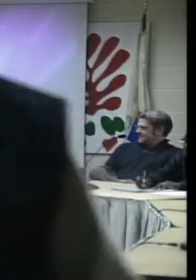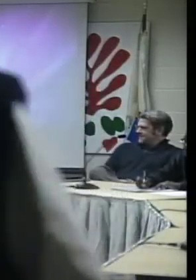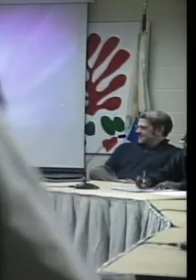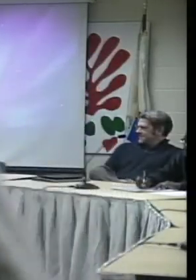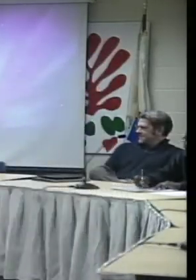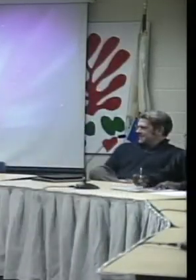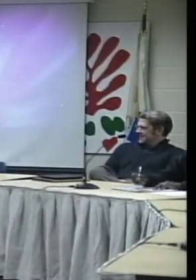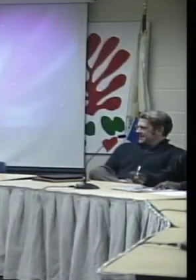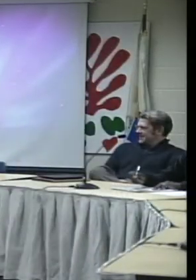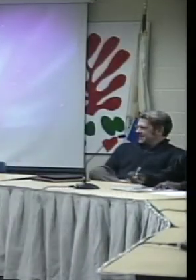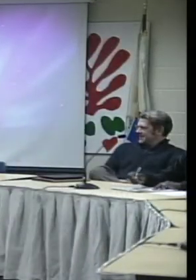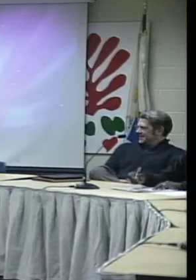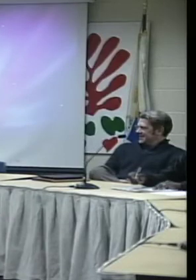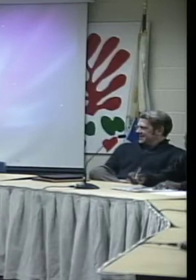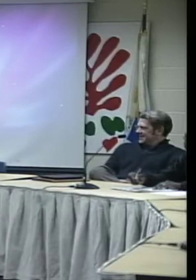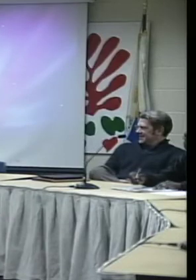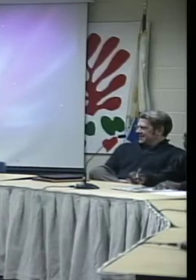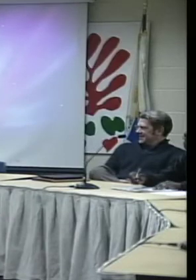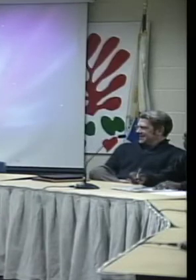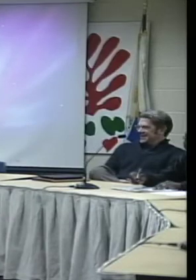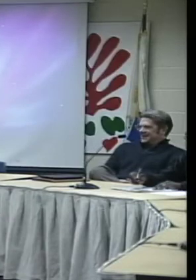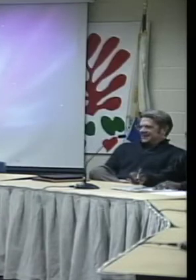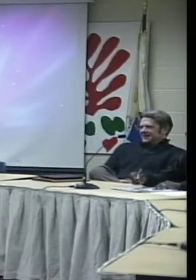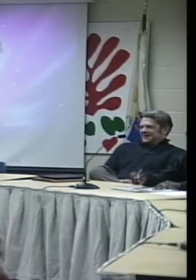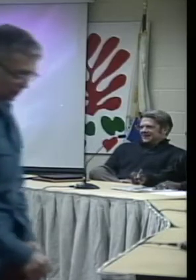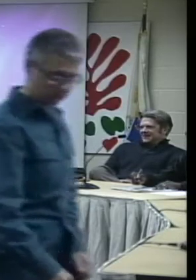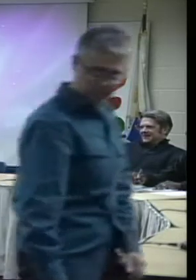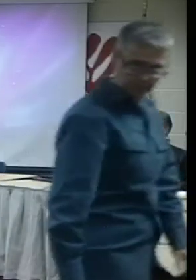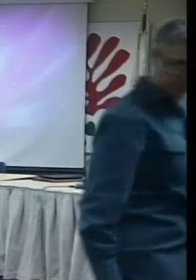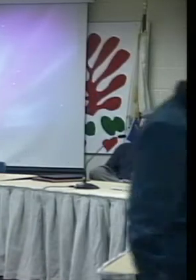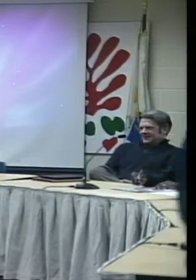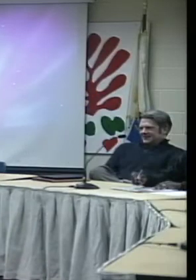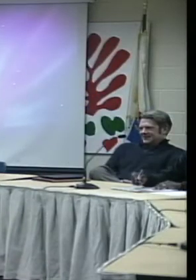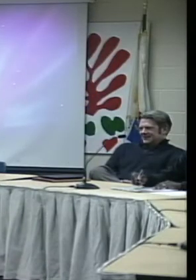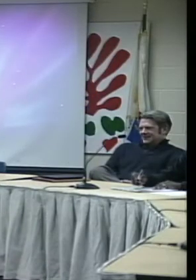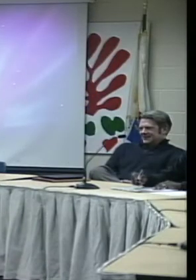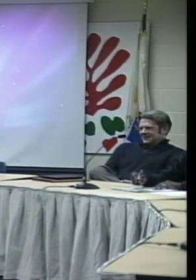And you can come right up. I think I have Pam Hunter.